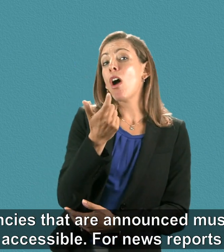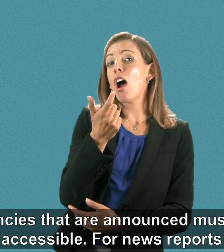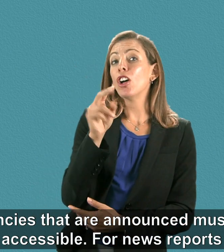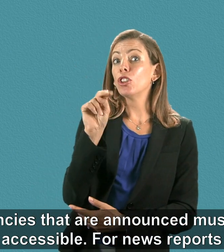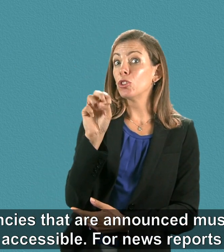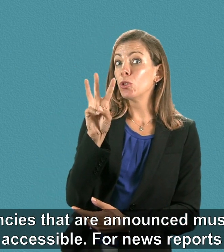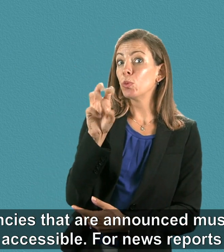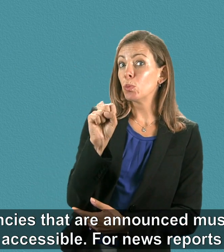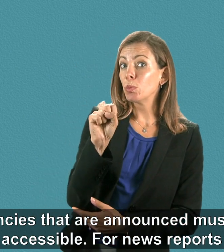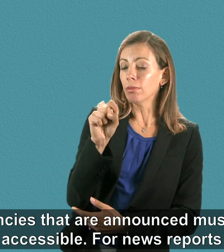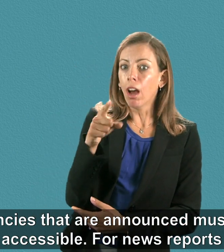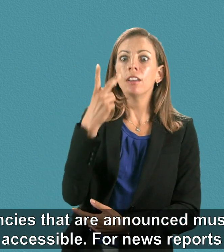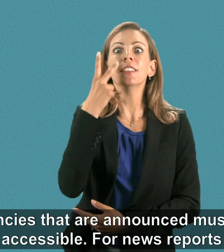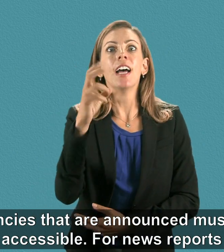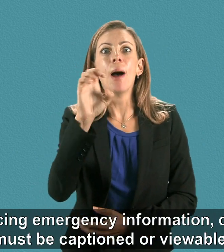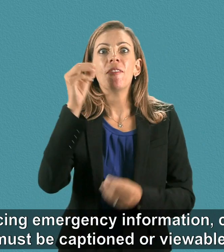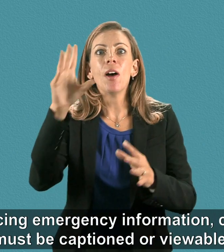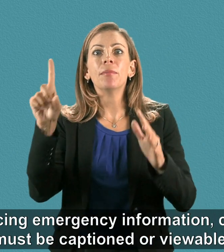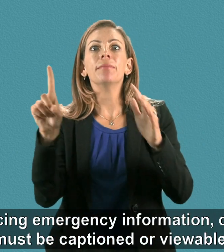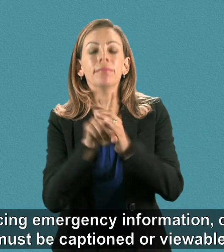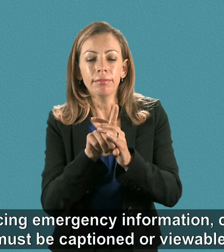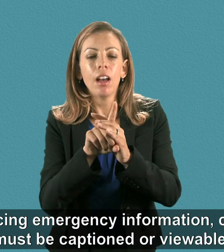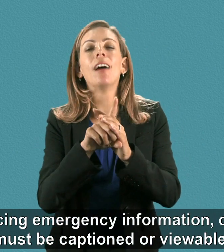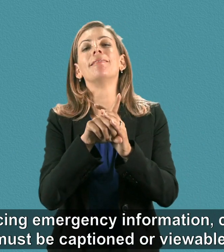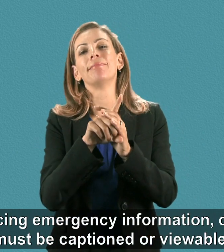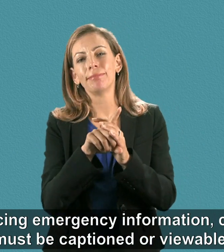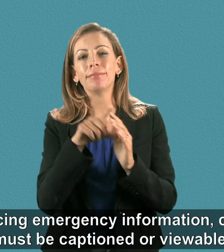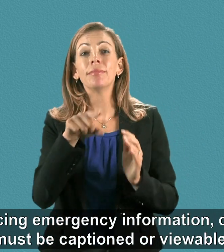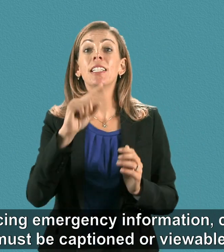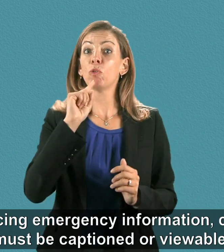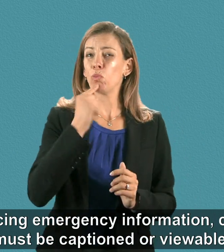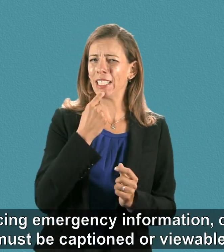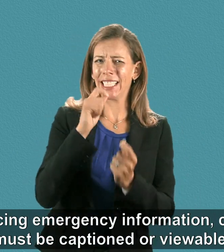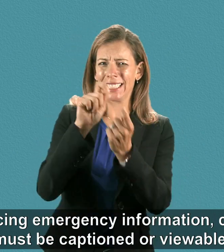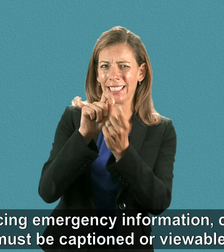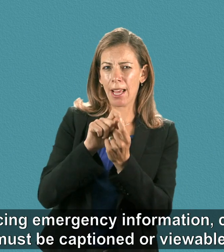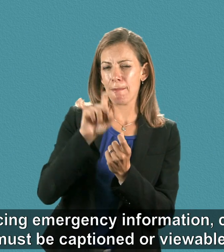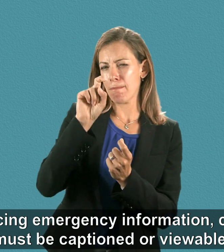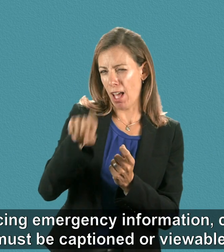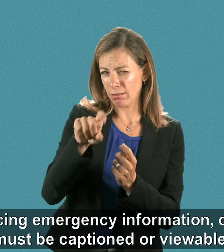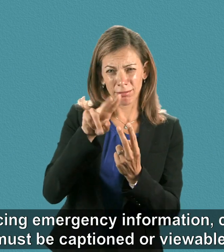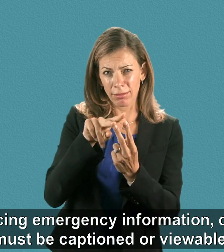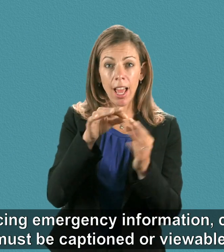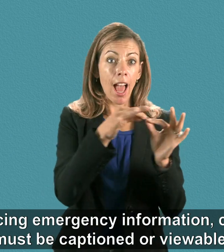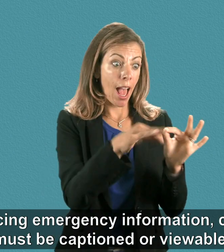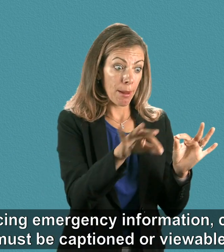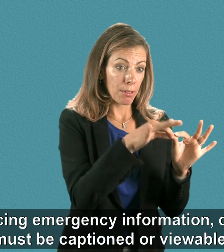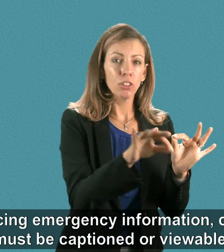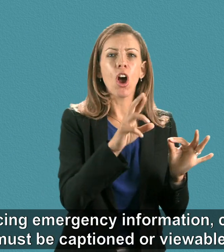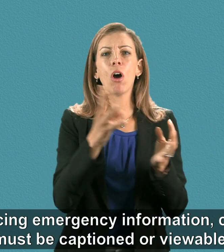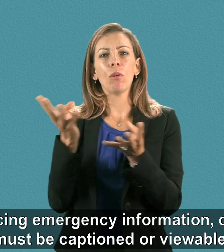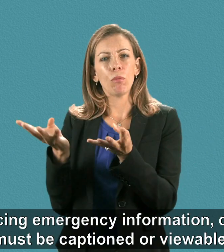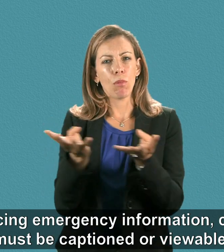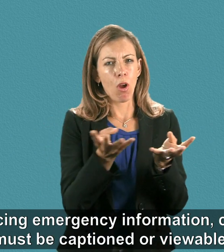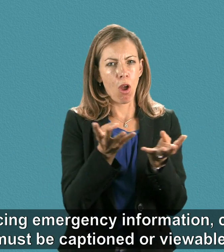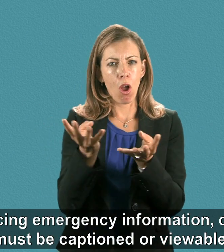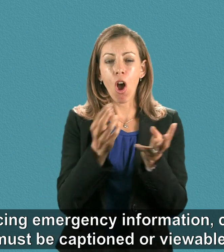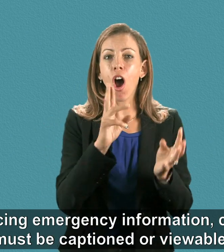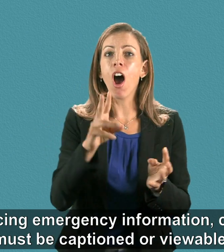For news reports announcing emergency information, critical details must be captioned or viewable in